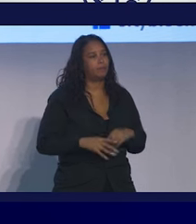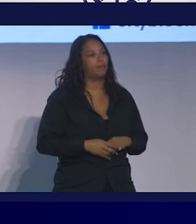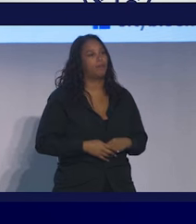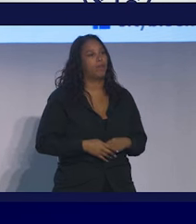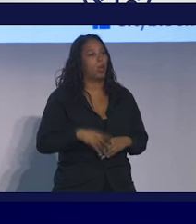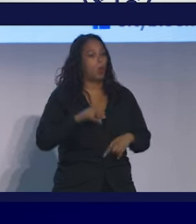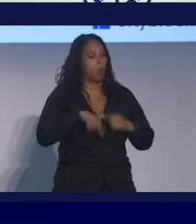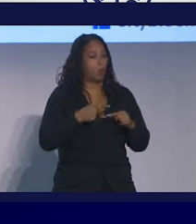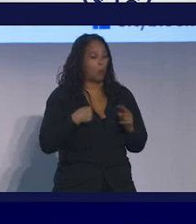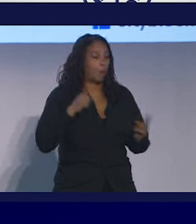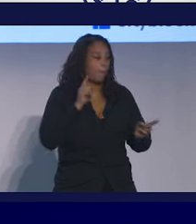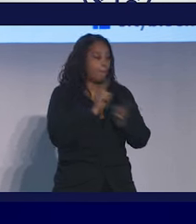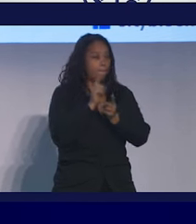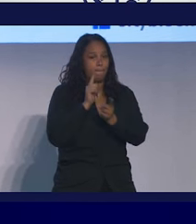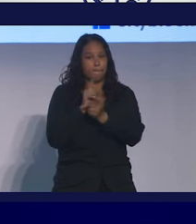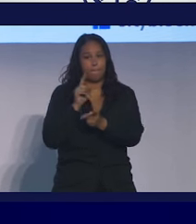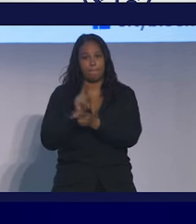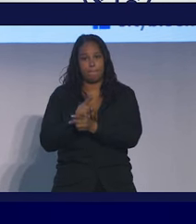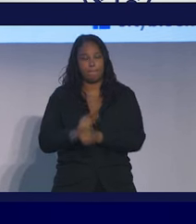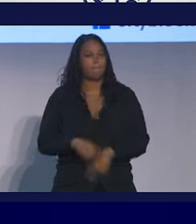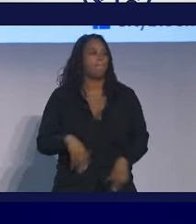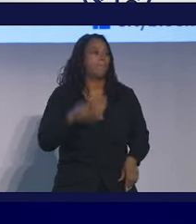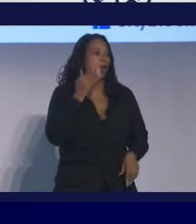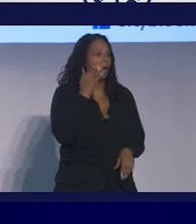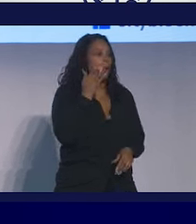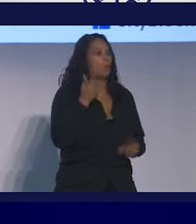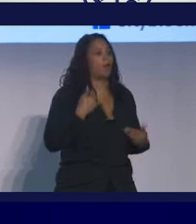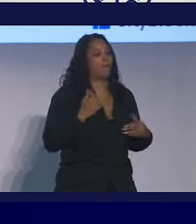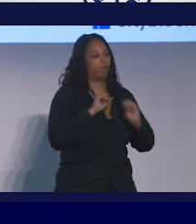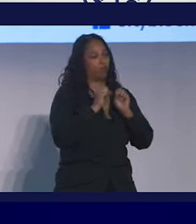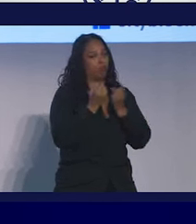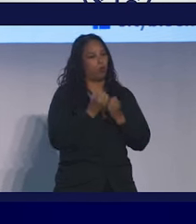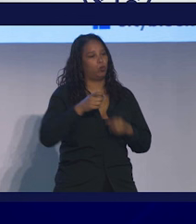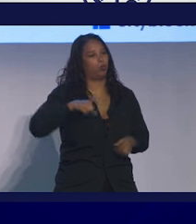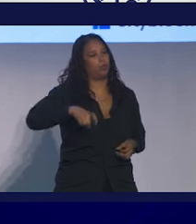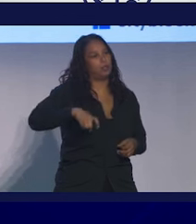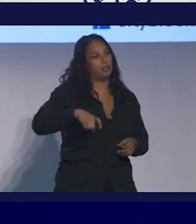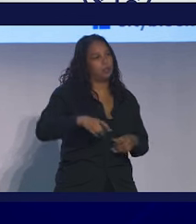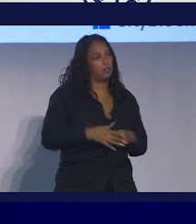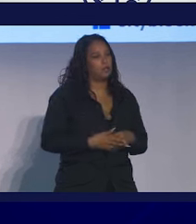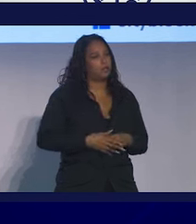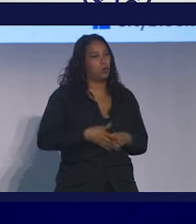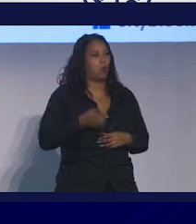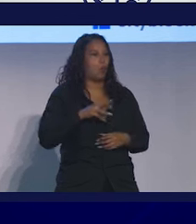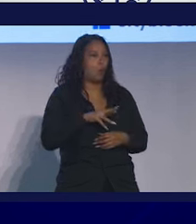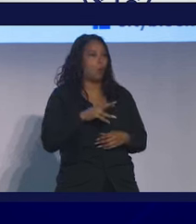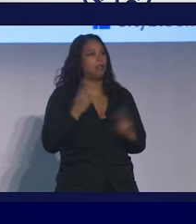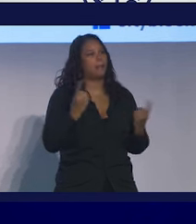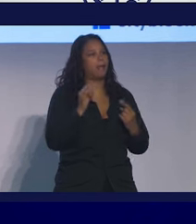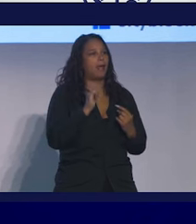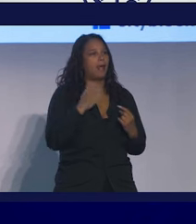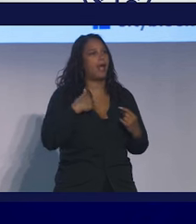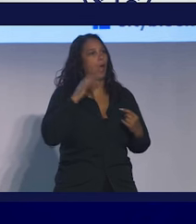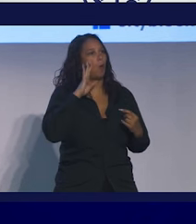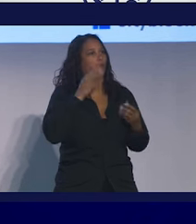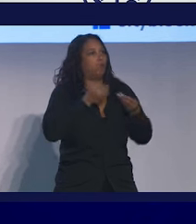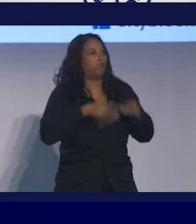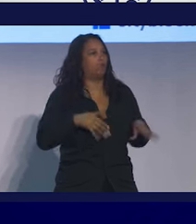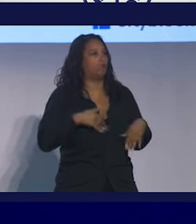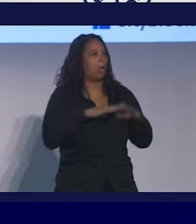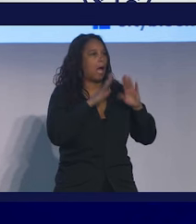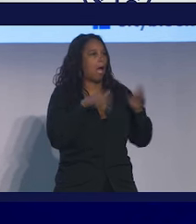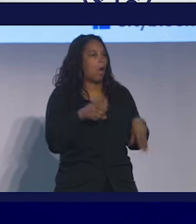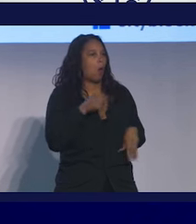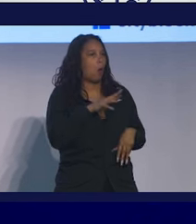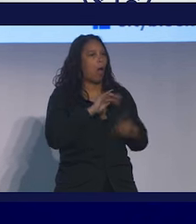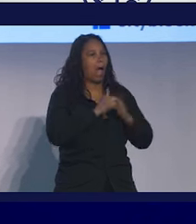meet them, in the moment we meet them, tell us they have an acute social need. And it's something like, I'm about to lose my housing. I have no idea how I'm going to get to